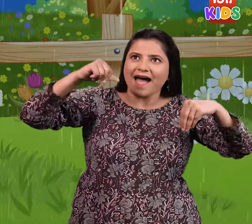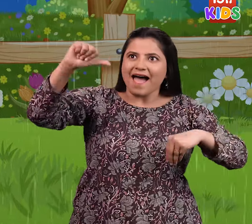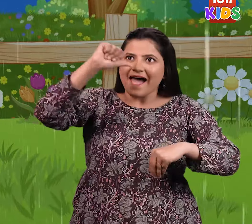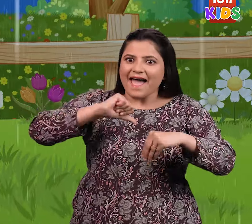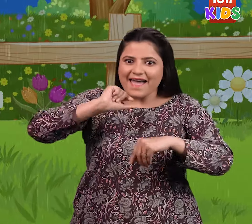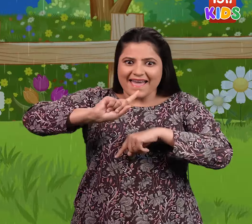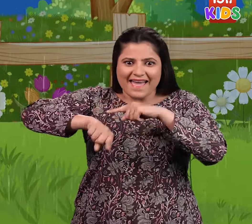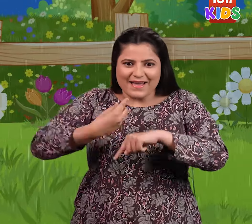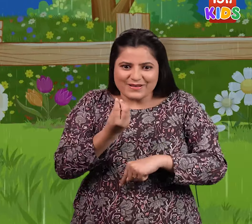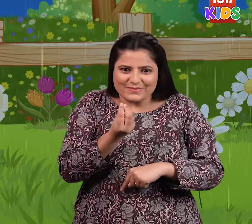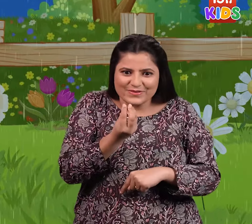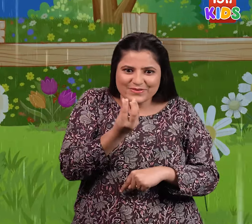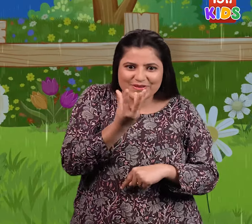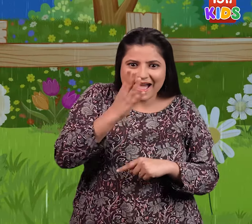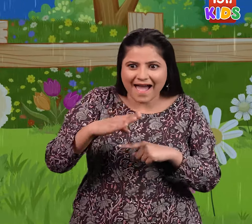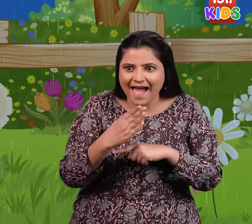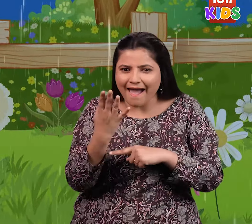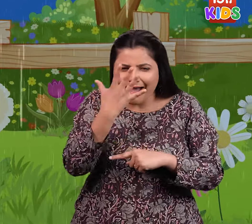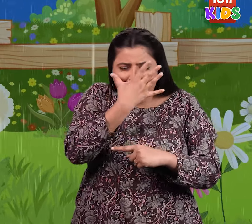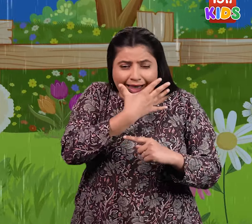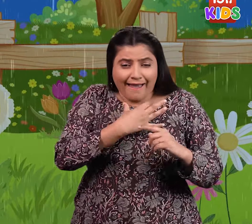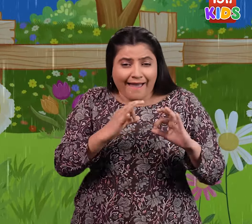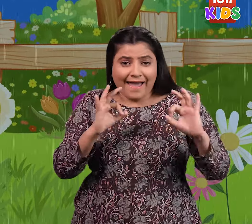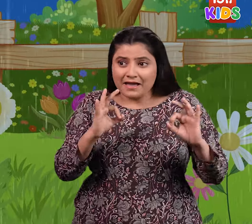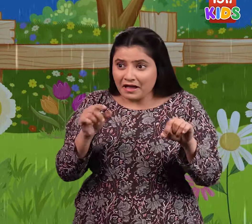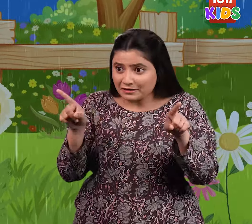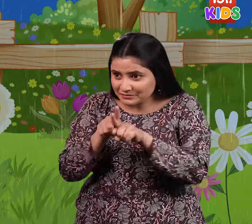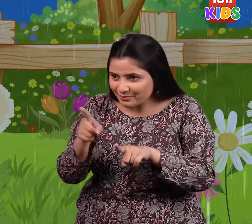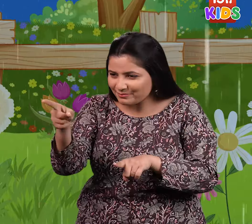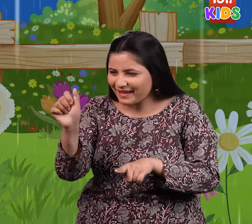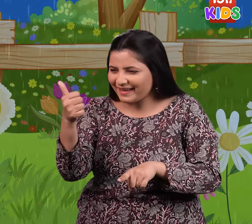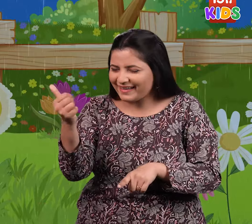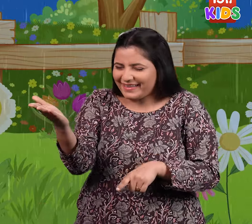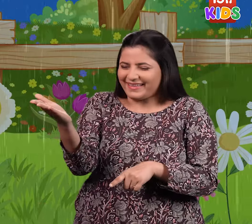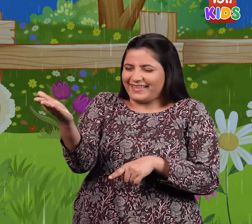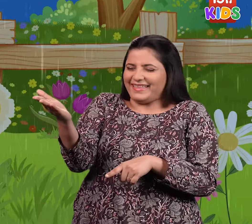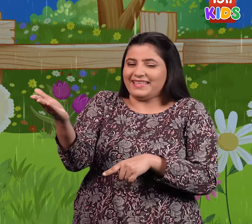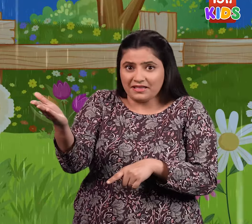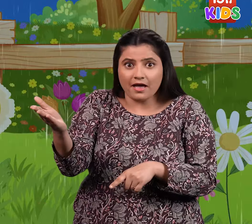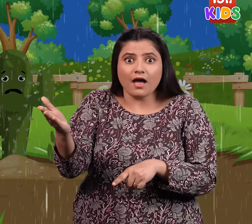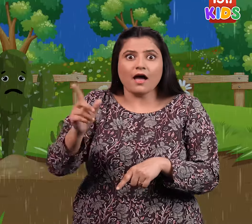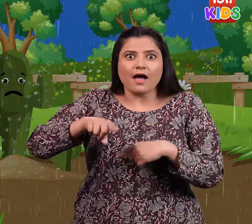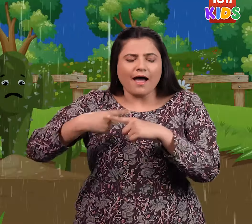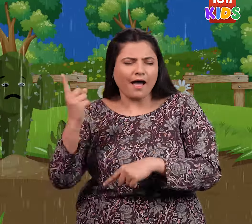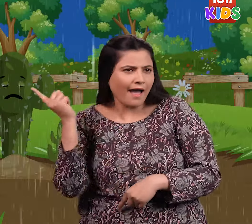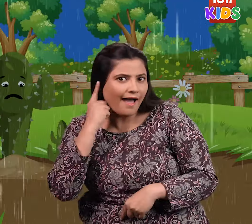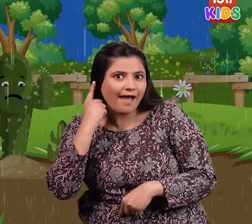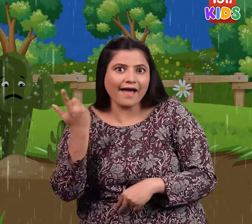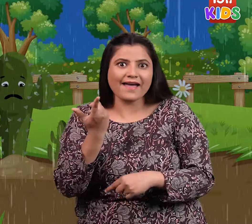we all drink water and then bloom pretty flowers. You cannot do that! On hearing